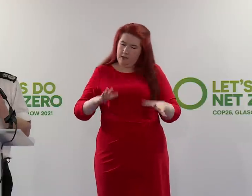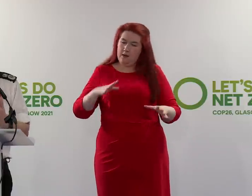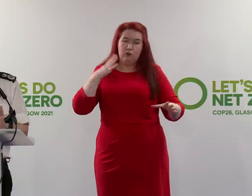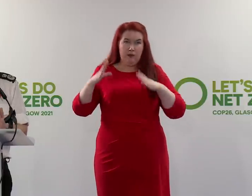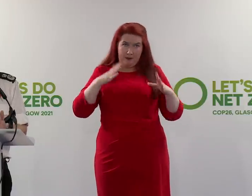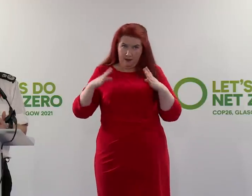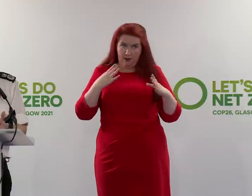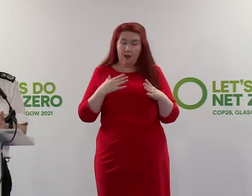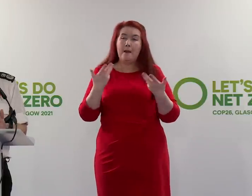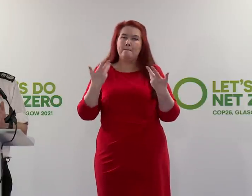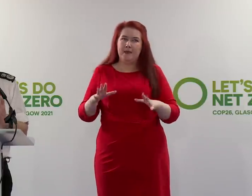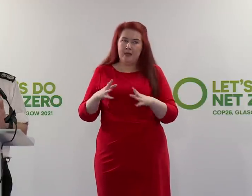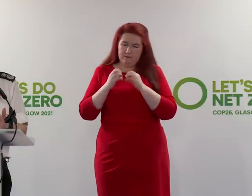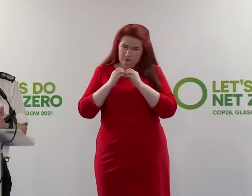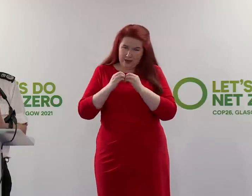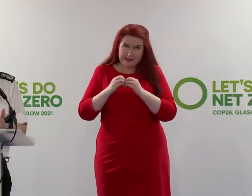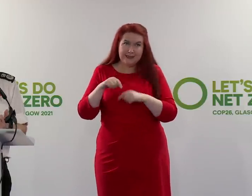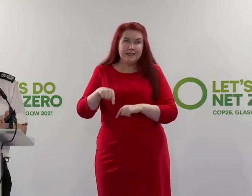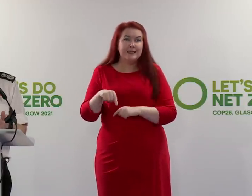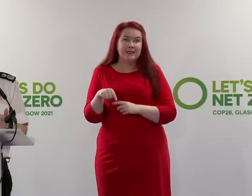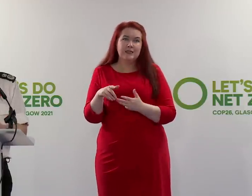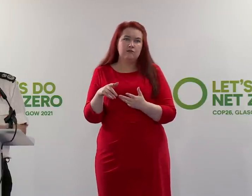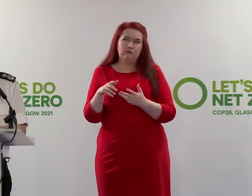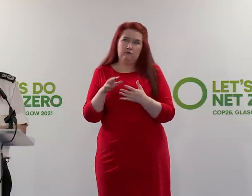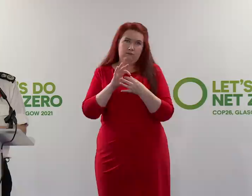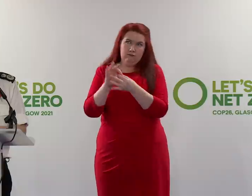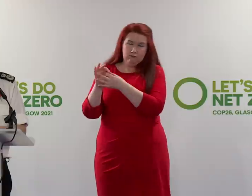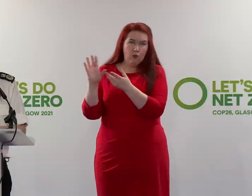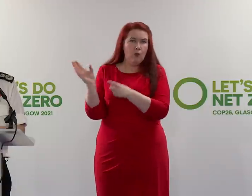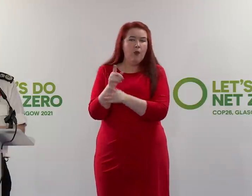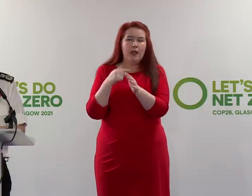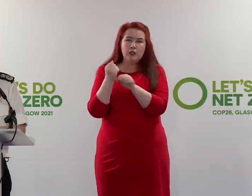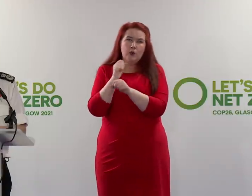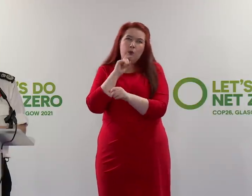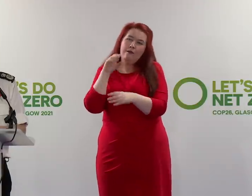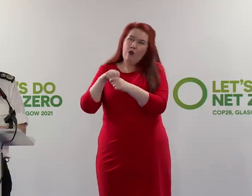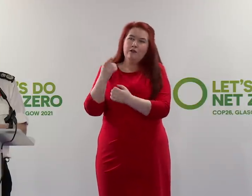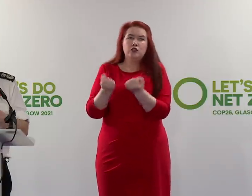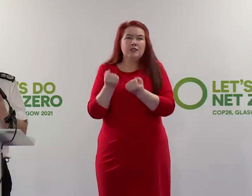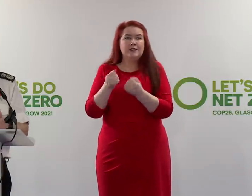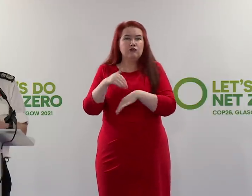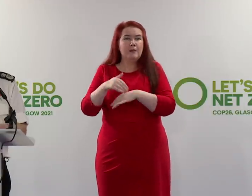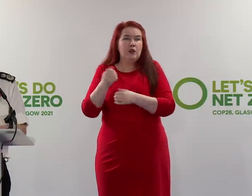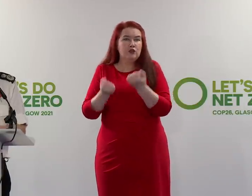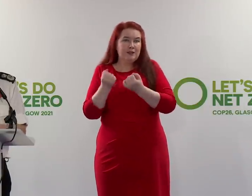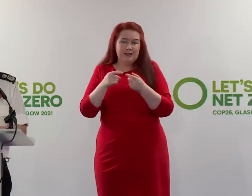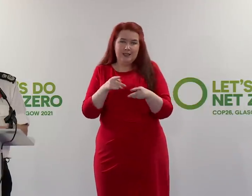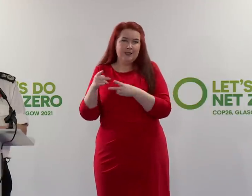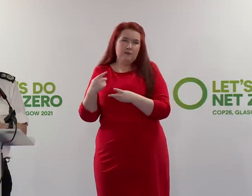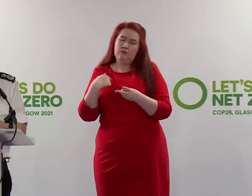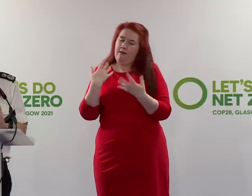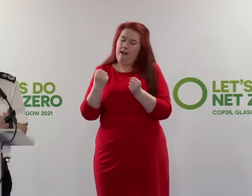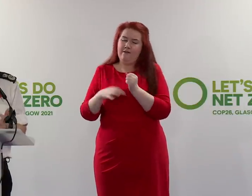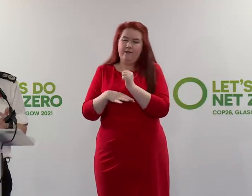we've been exercising this with all the agencies and partners in the criminal justice system and there are a number of contingencies in